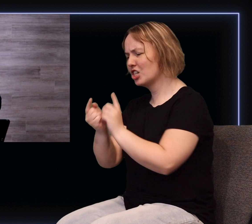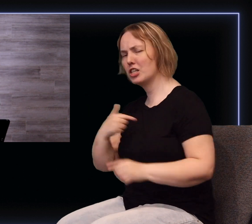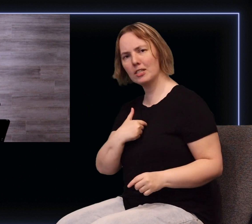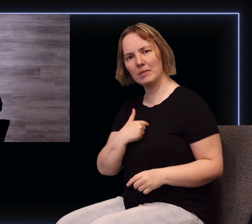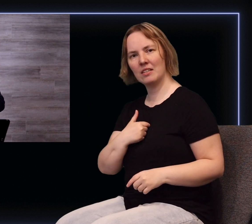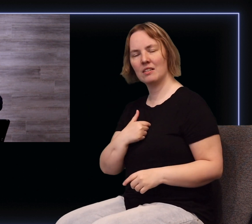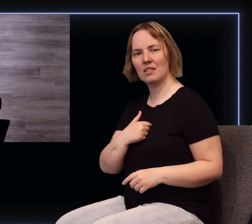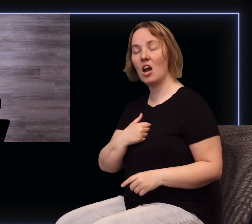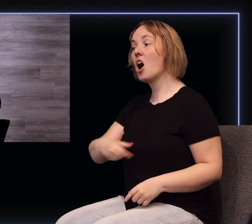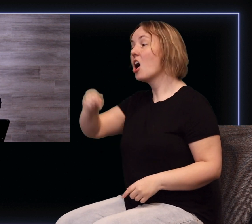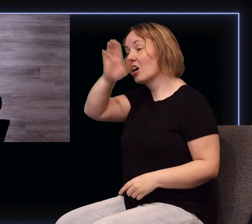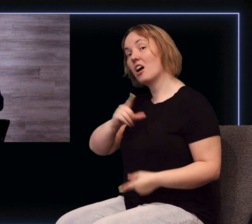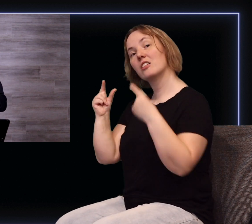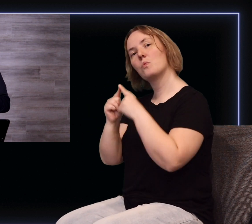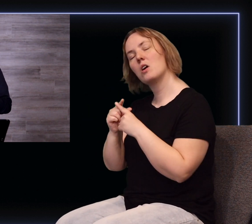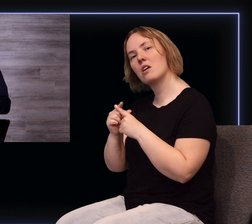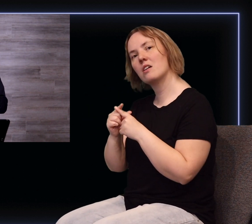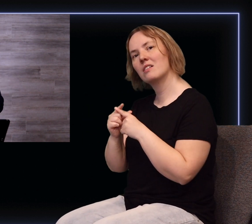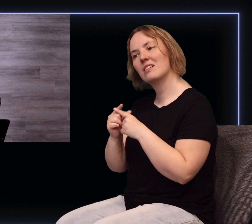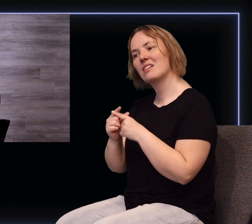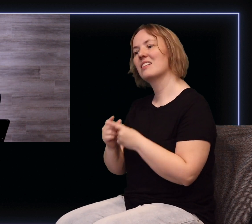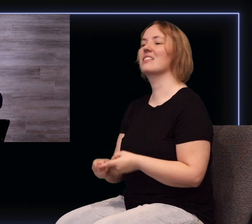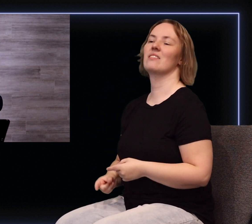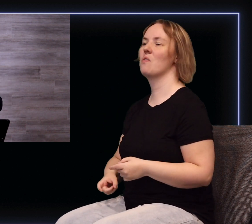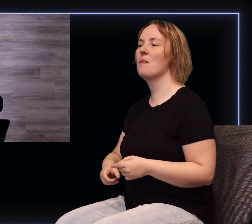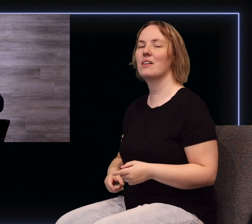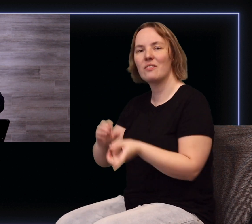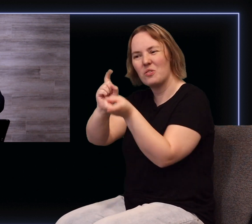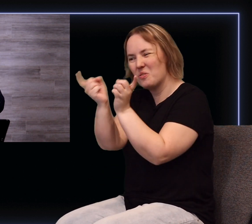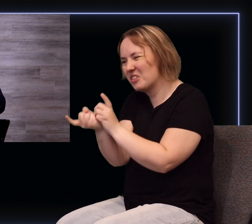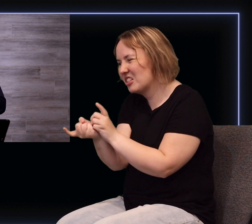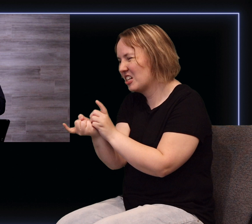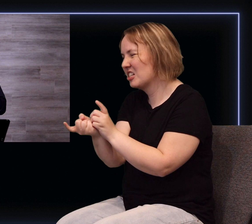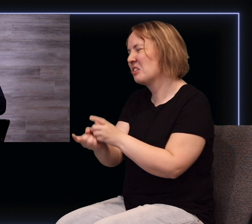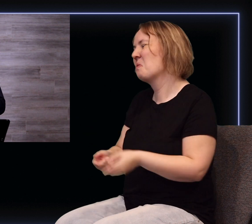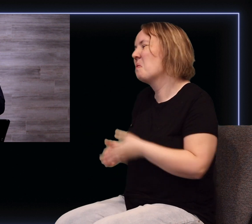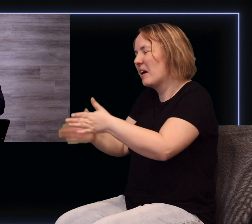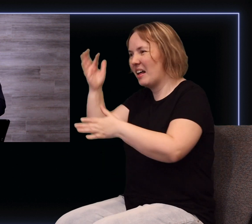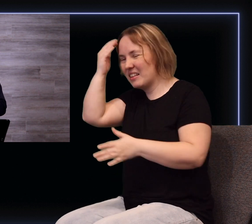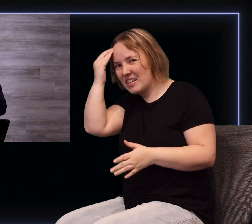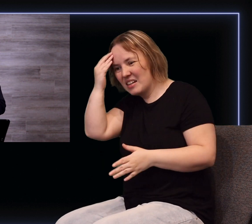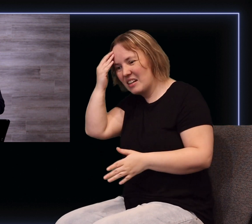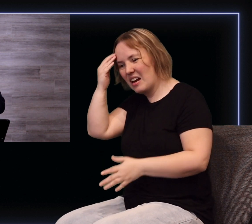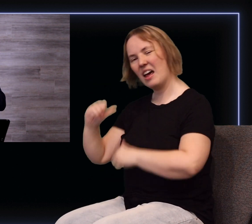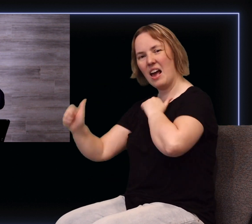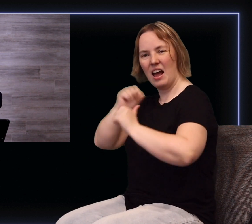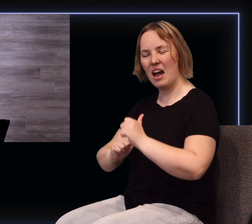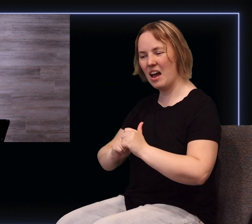it changes me. God's word is intended to reshape the way I think, the way I behave. It's meant to shape